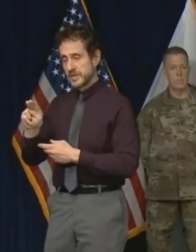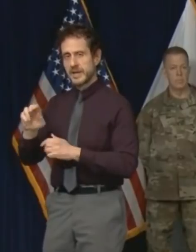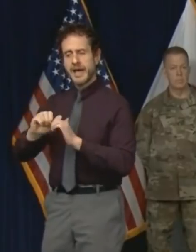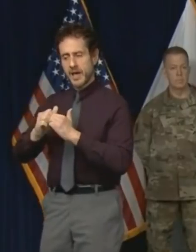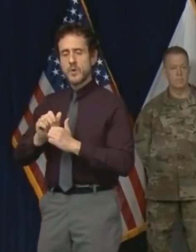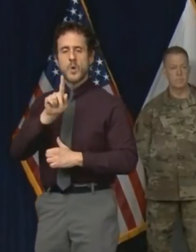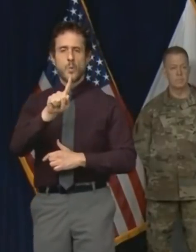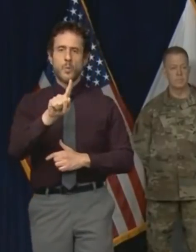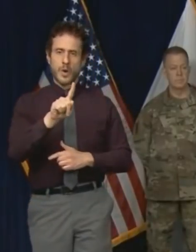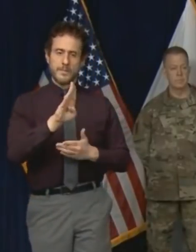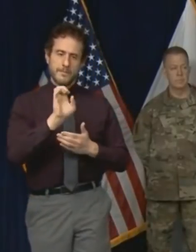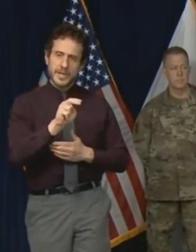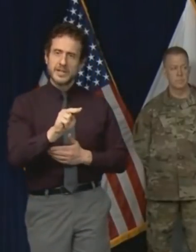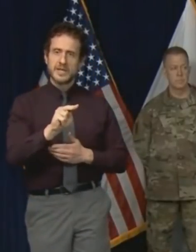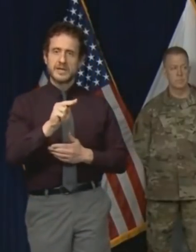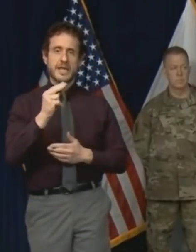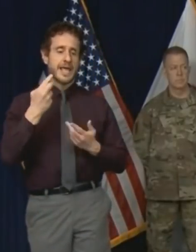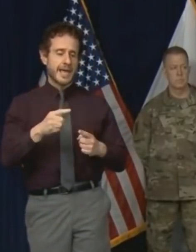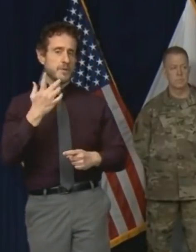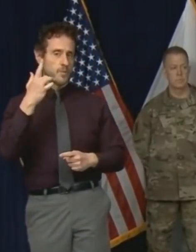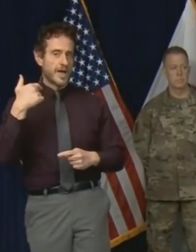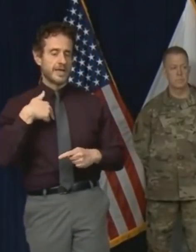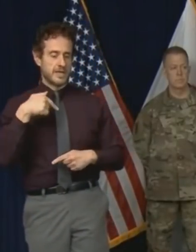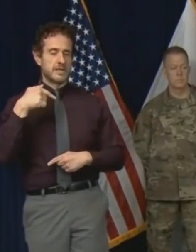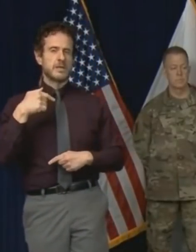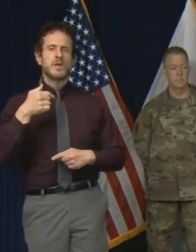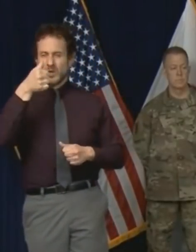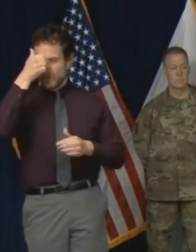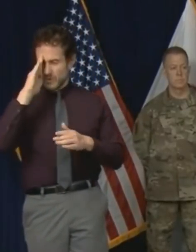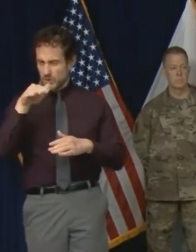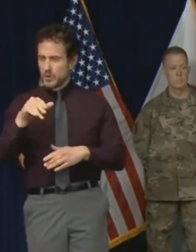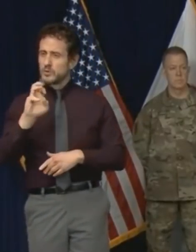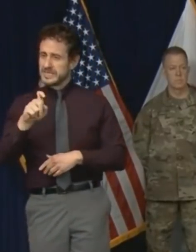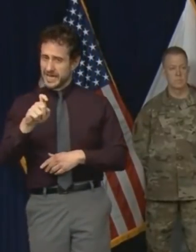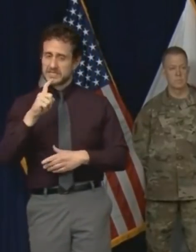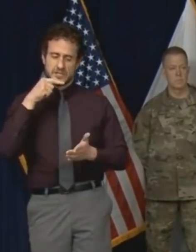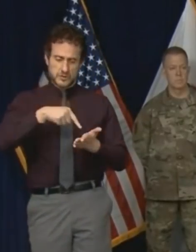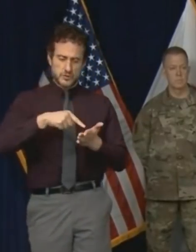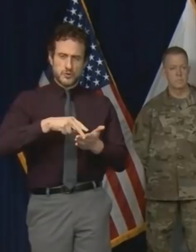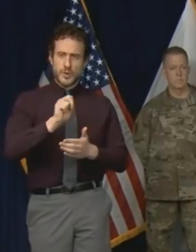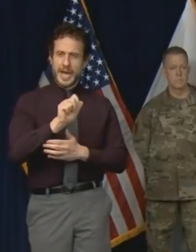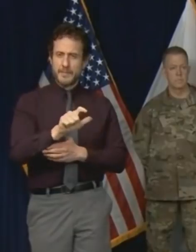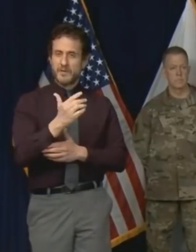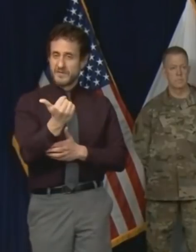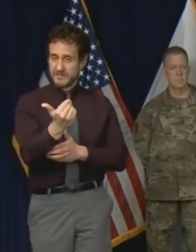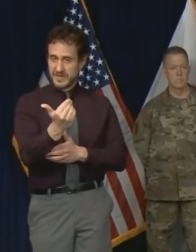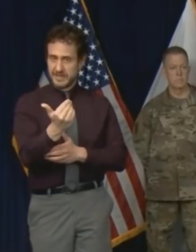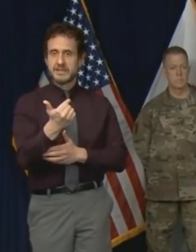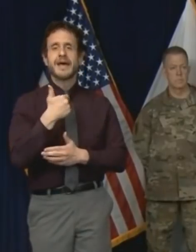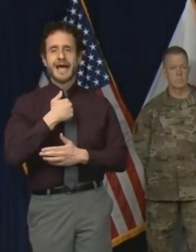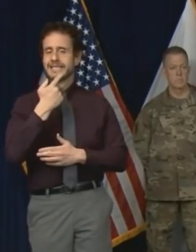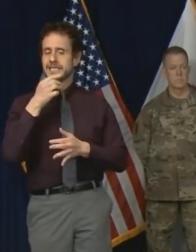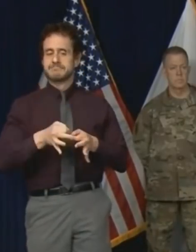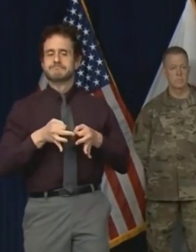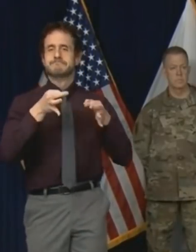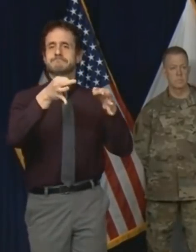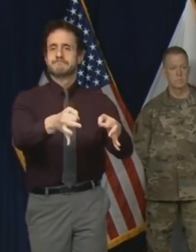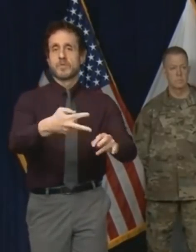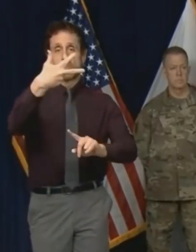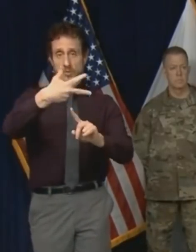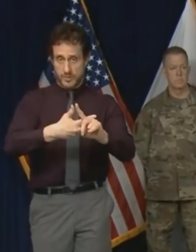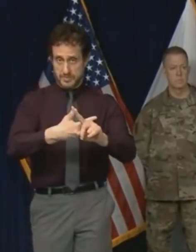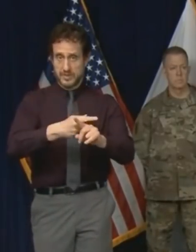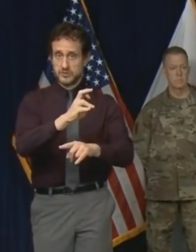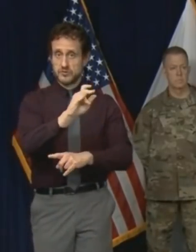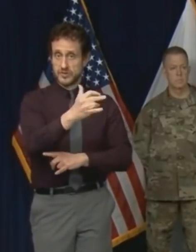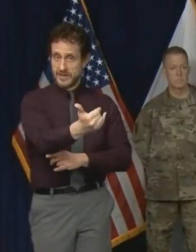three-month extension of the April 15th deadline for filing 2019 income tax returns. Because of